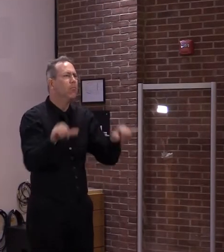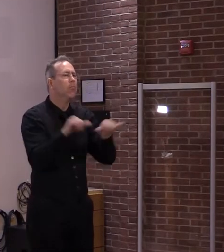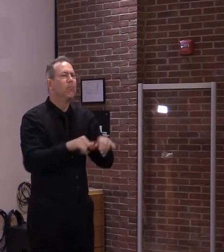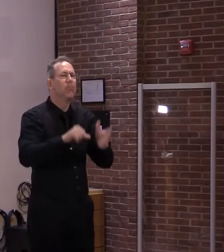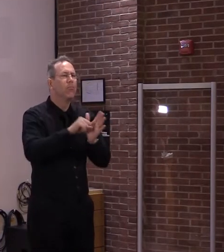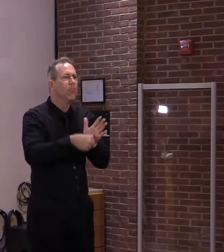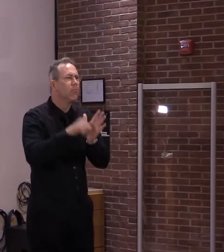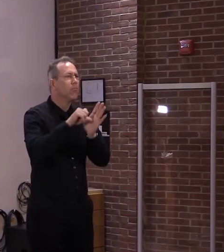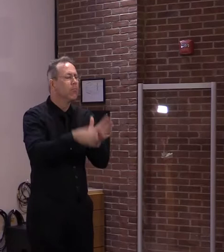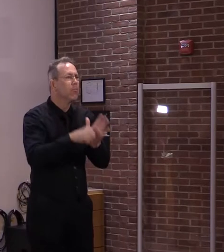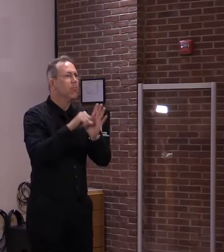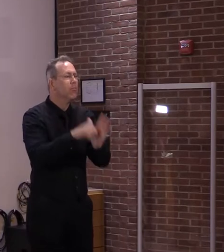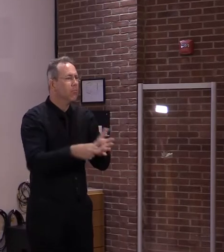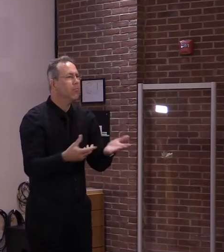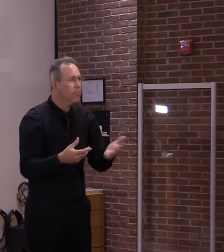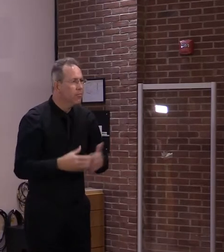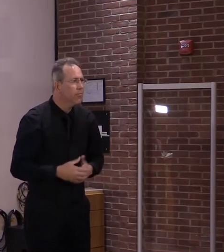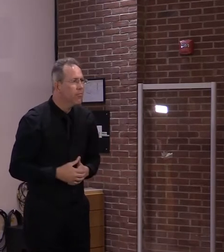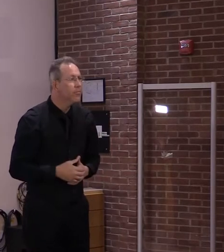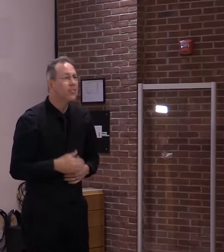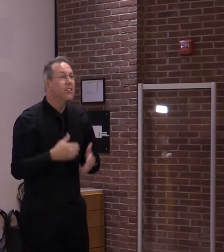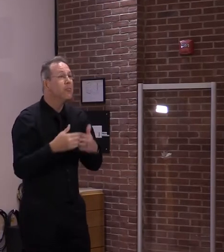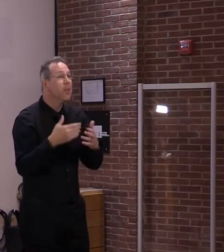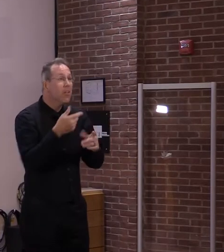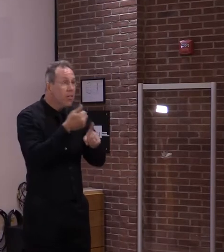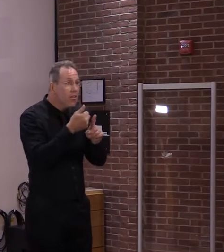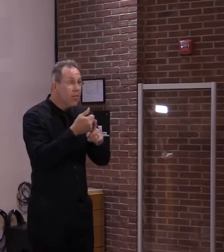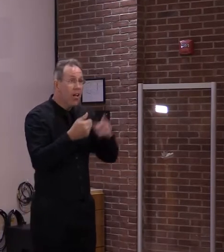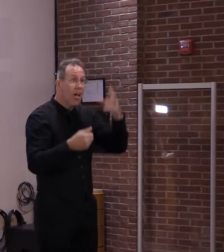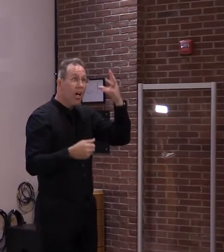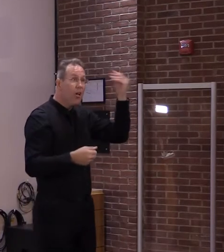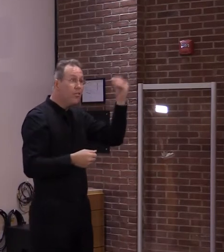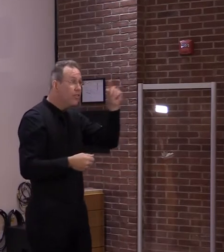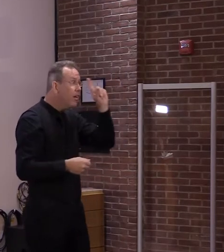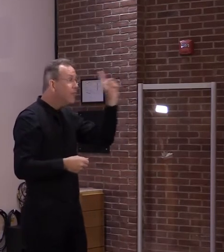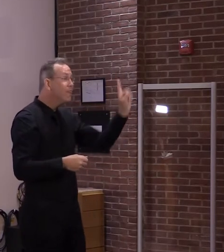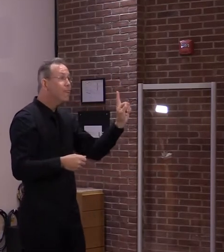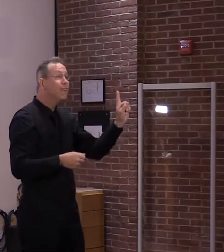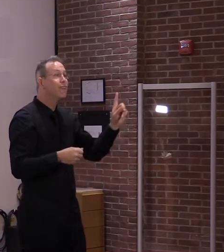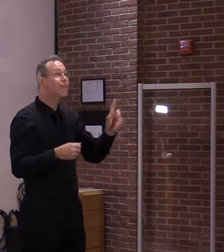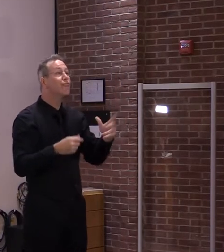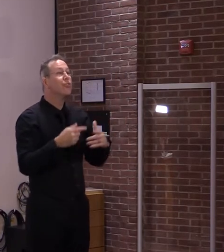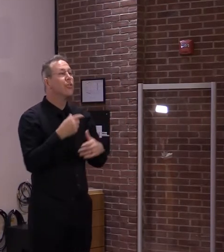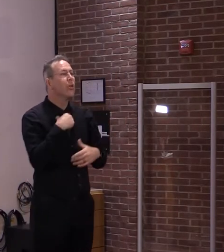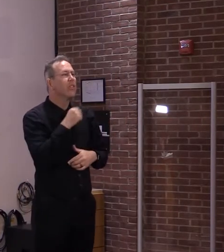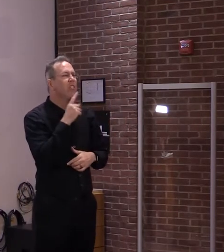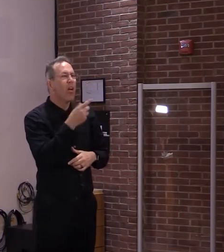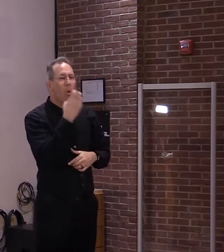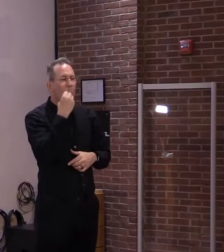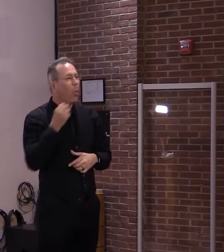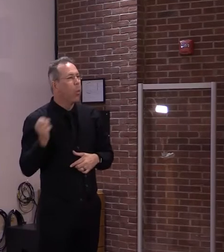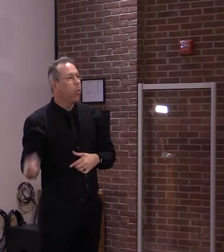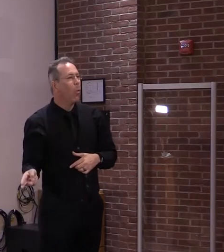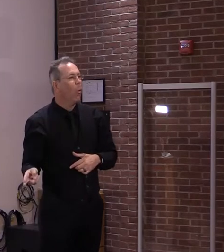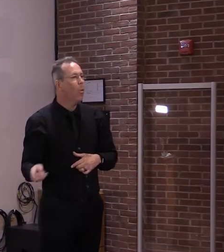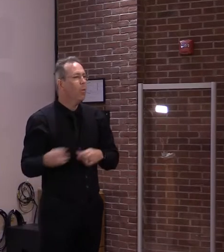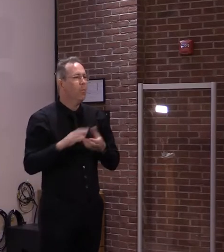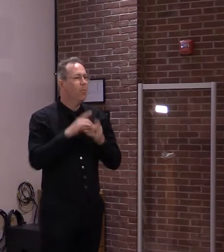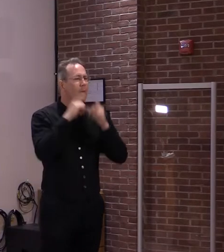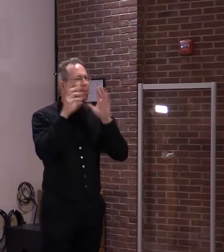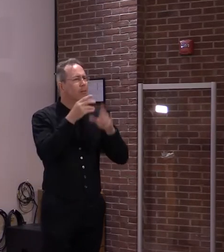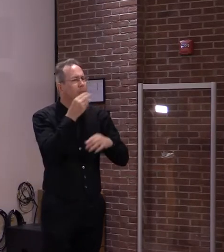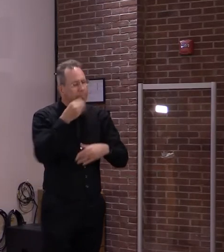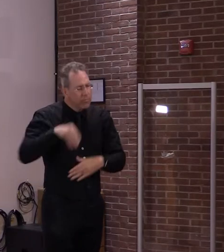not told people to take away their masks, but we've always said that, you know, there are times in the outdoor setting that